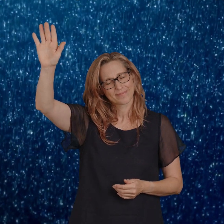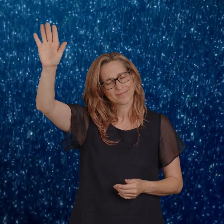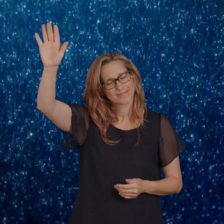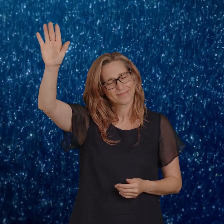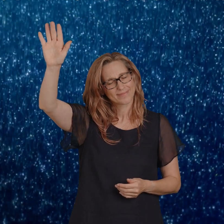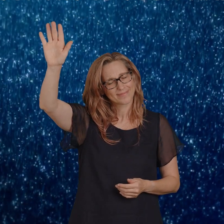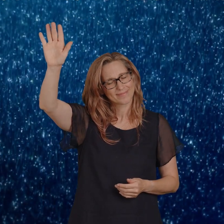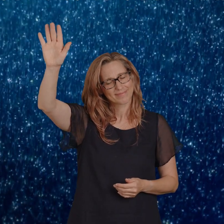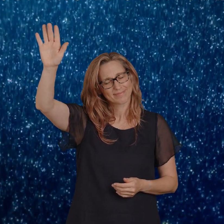Amen.